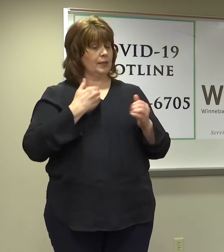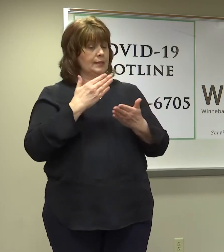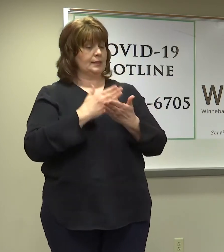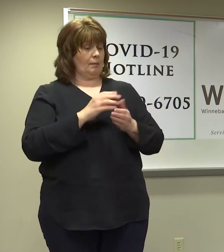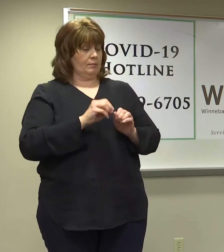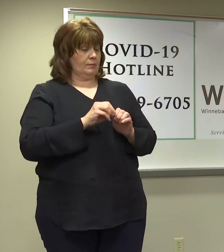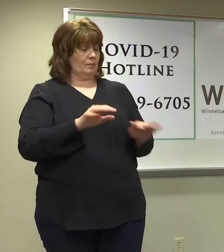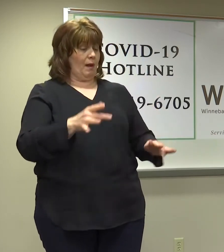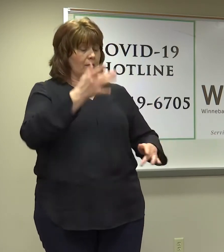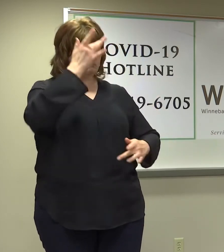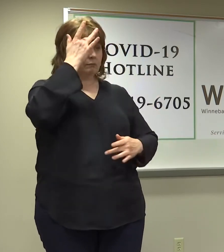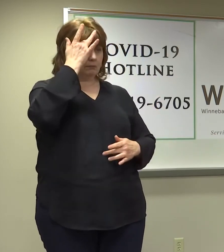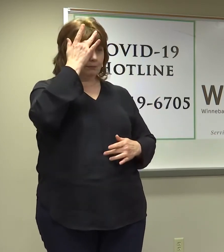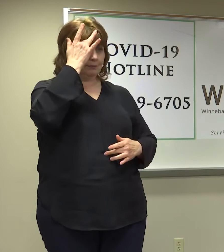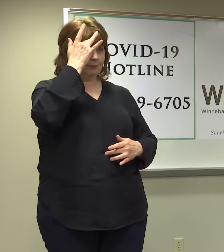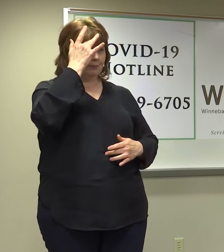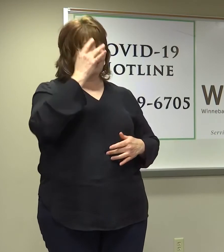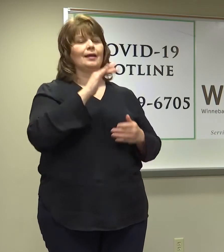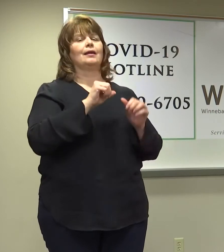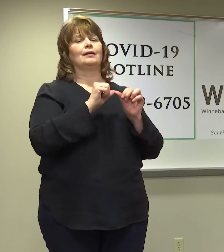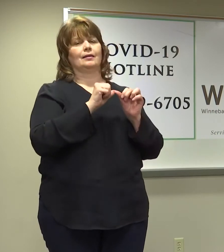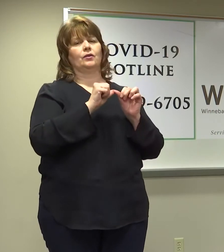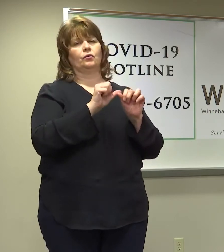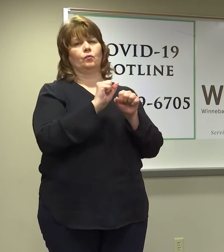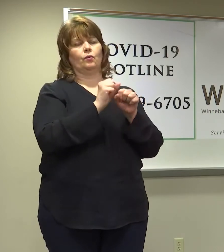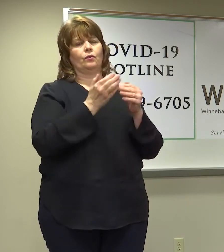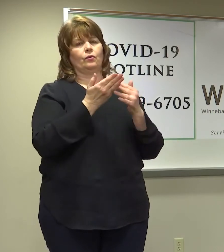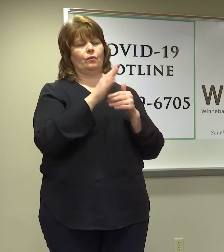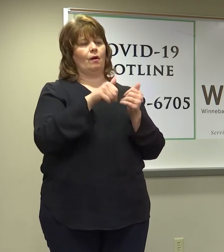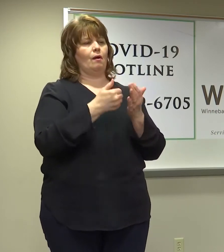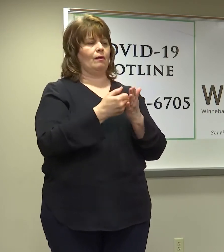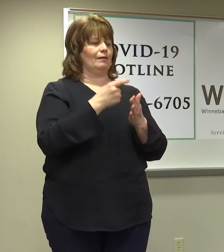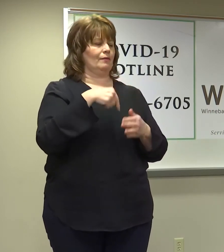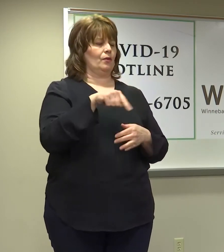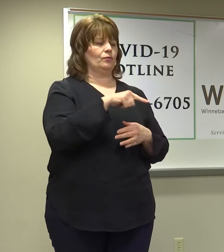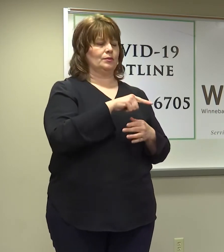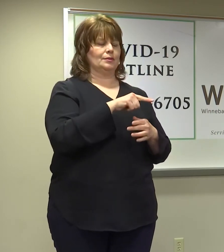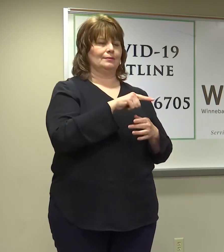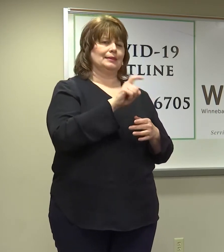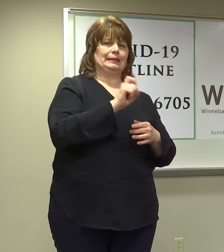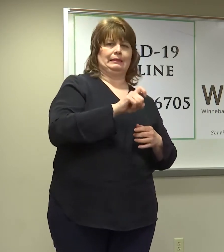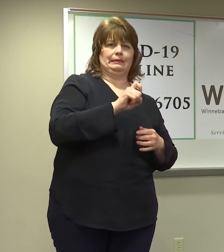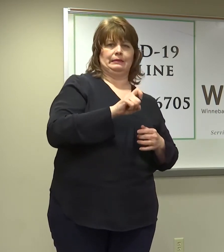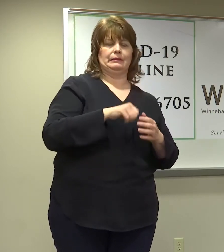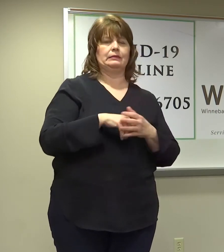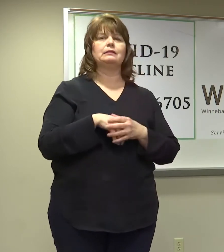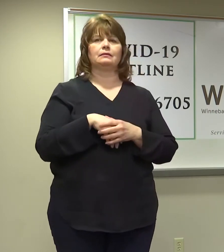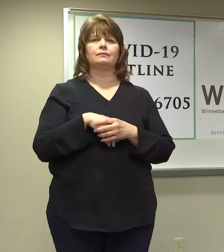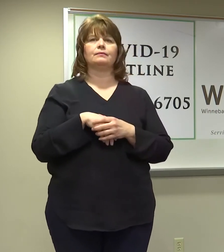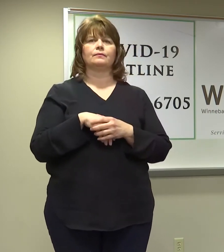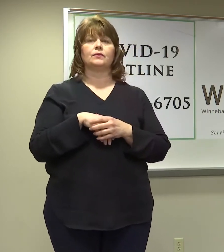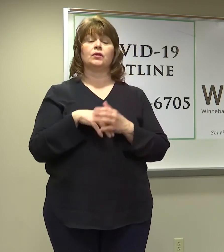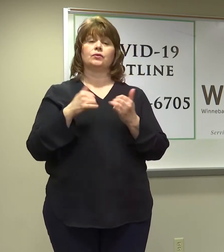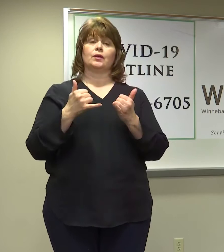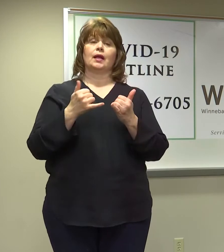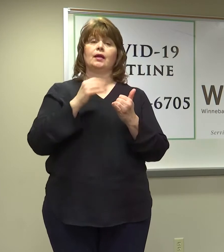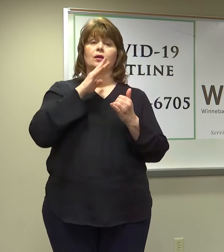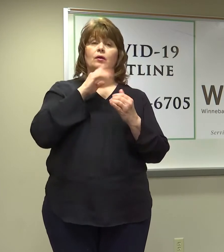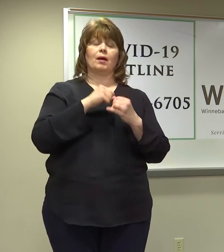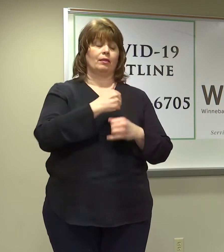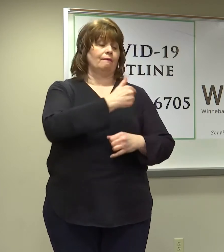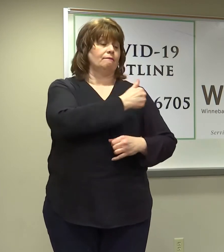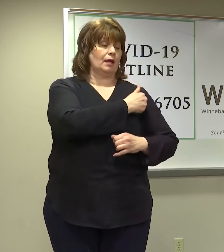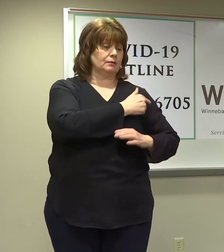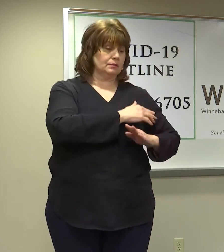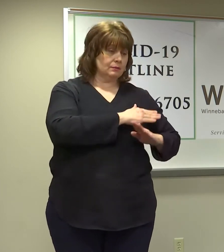the transmission, again, we continue to work through all of those fronts. So, today we talked a little bit about the vaccination front,